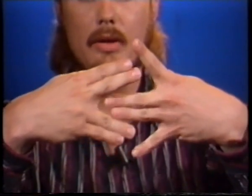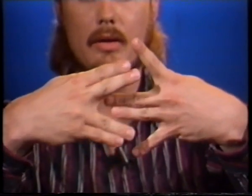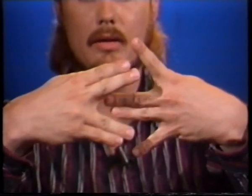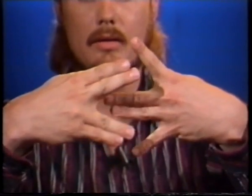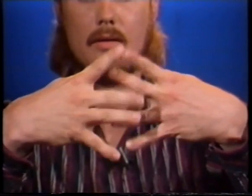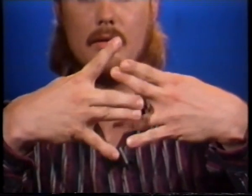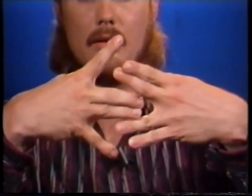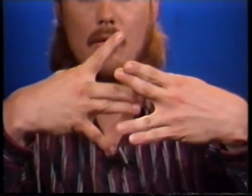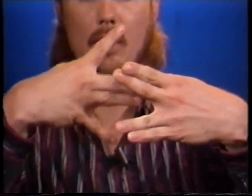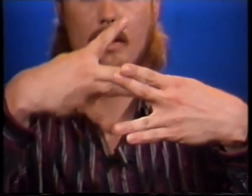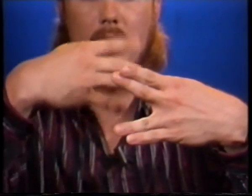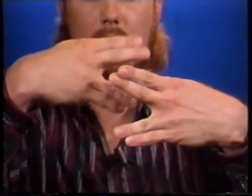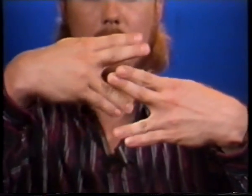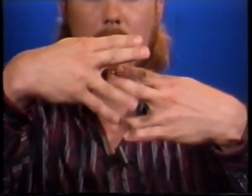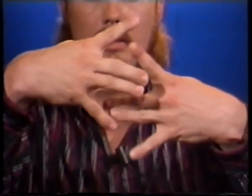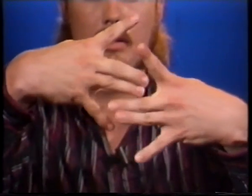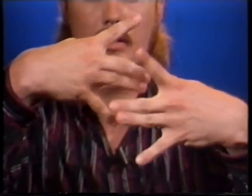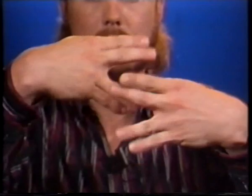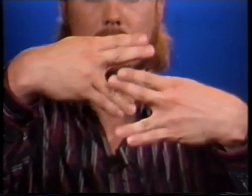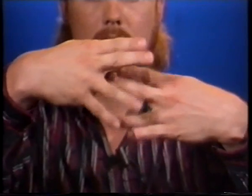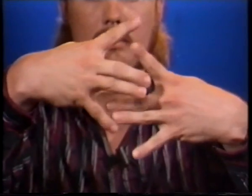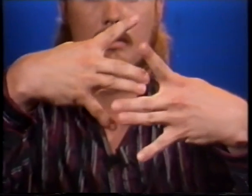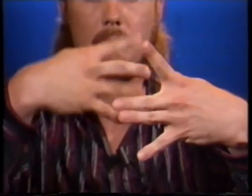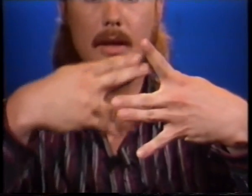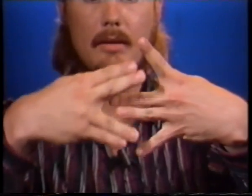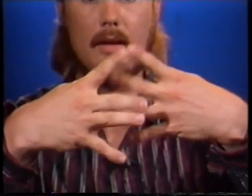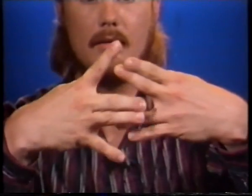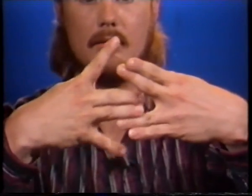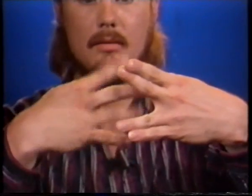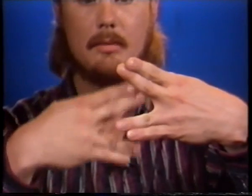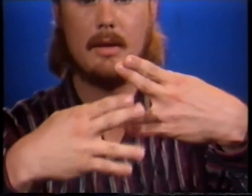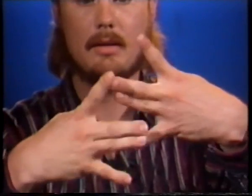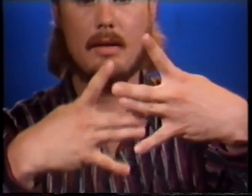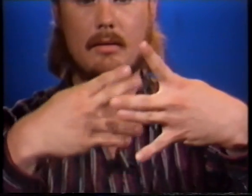here or I can take them up here, back down, back down.